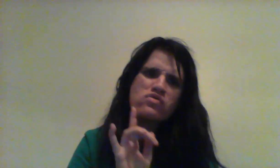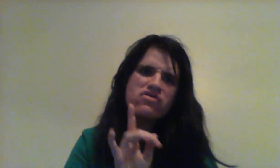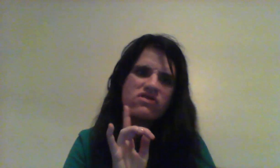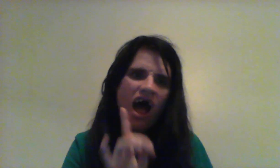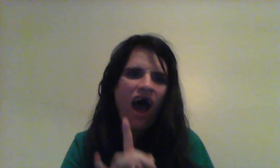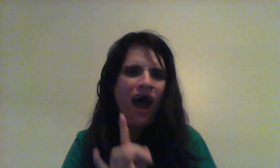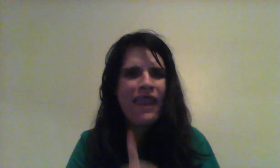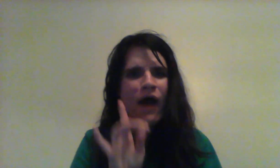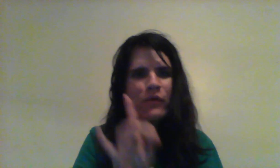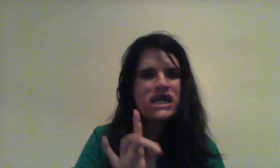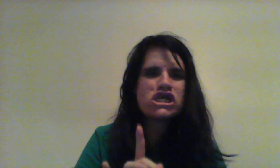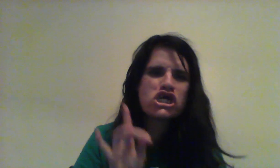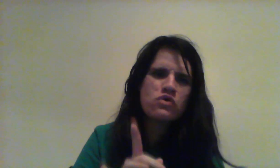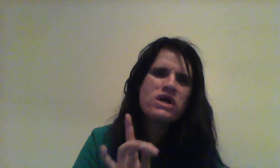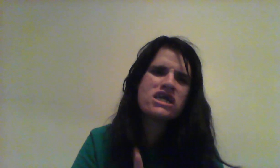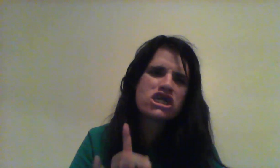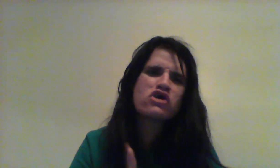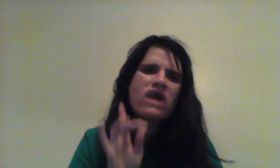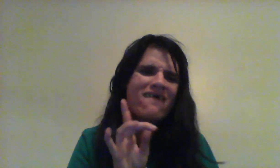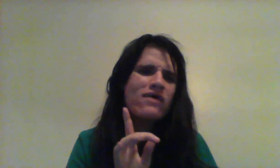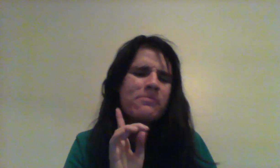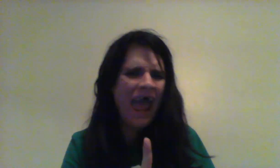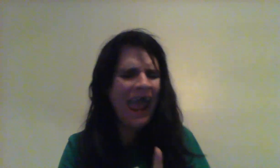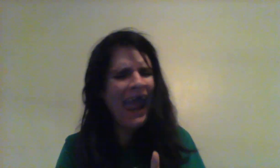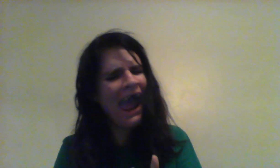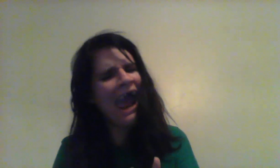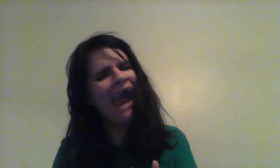is so that I wish you please You never made it